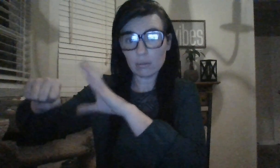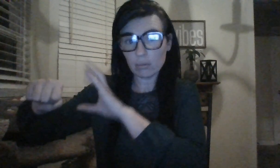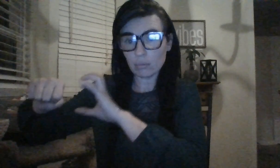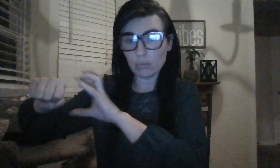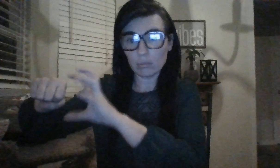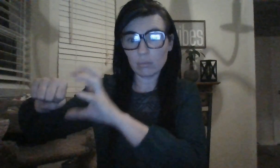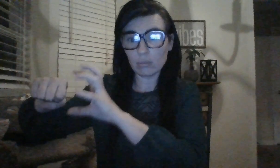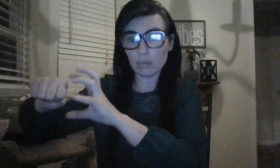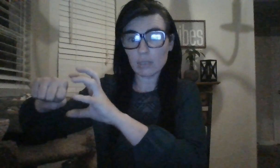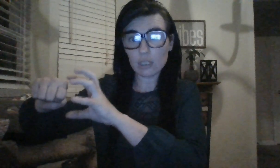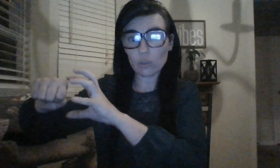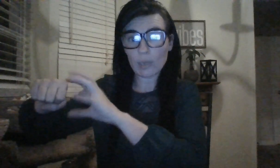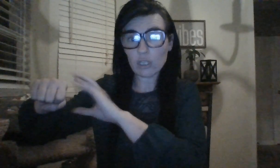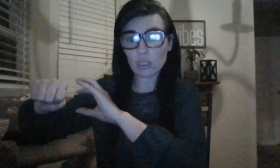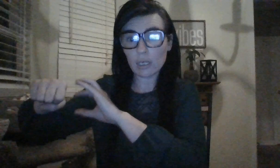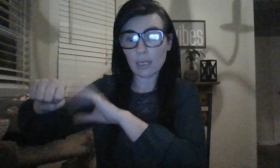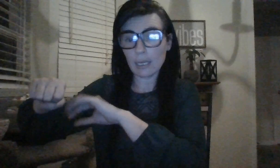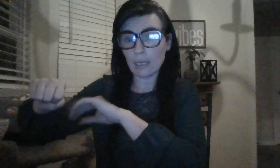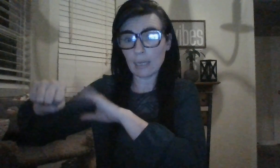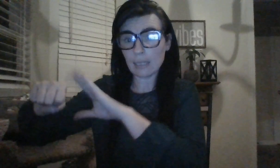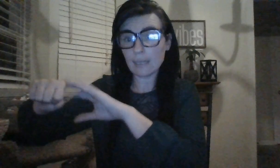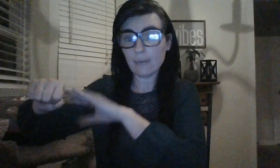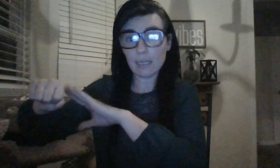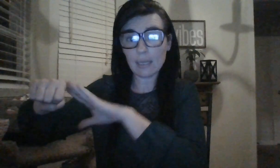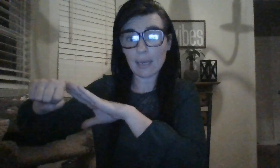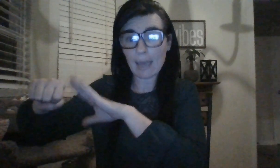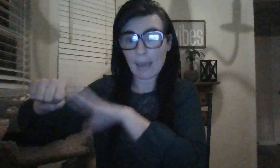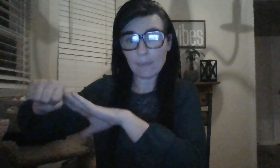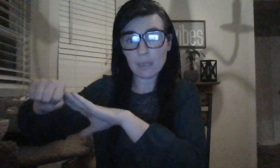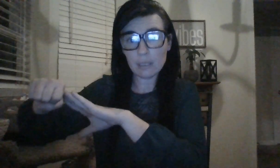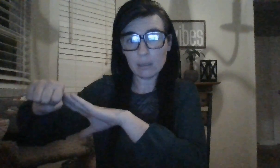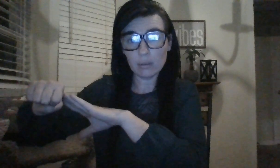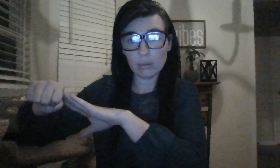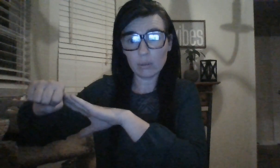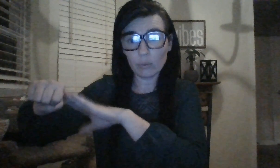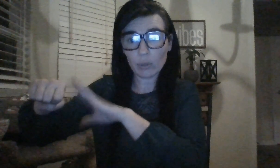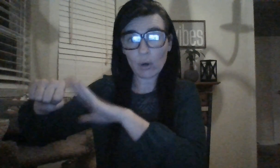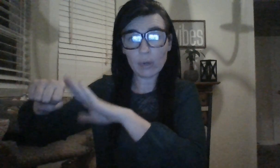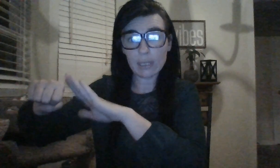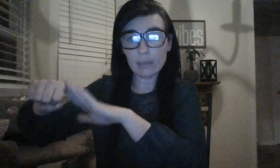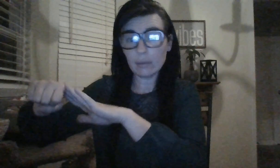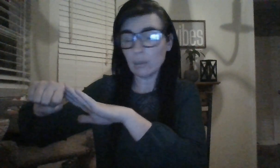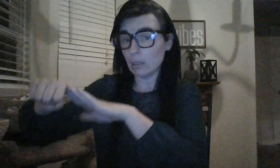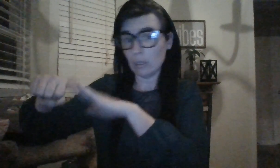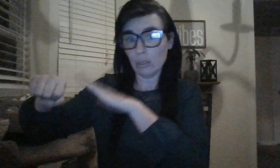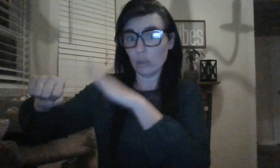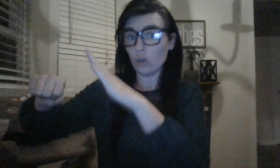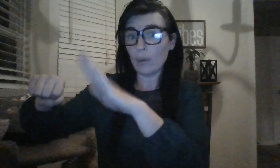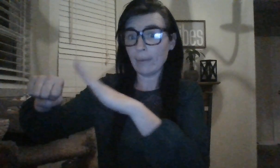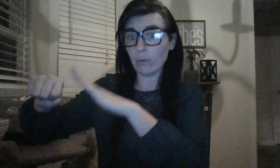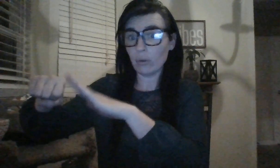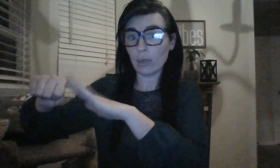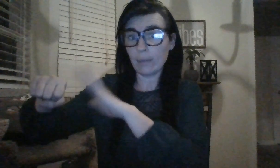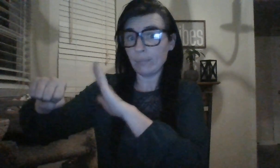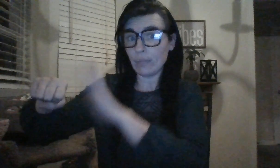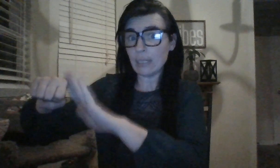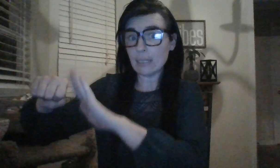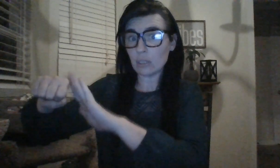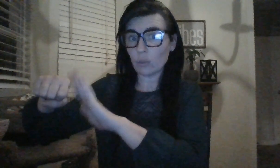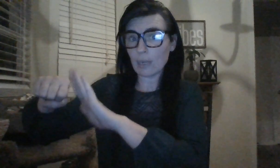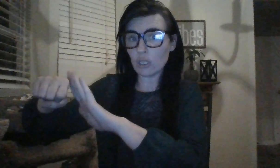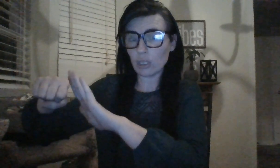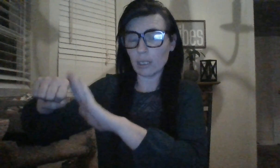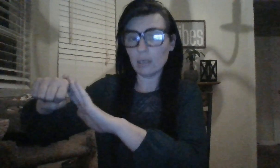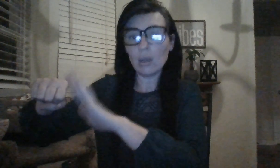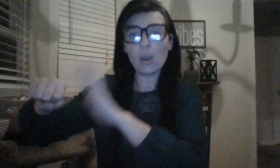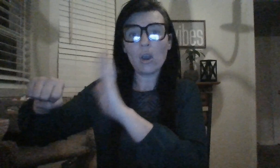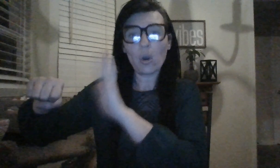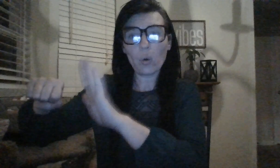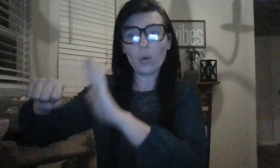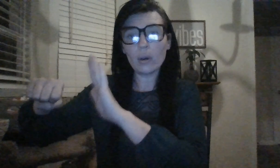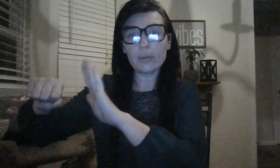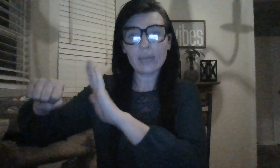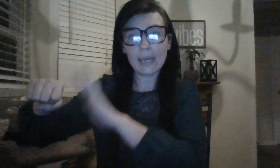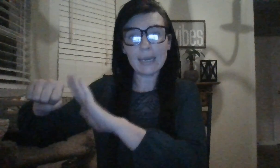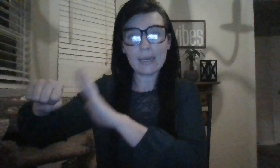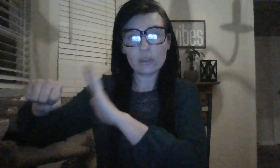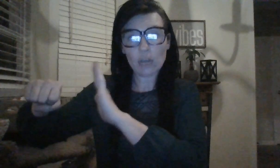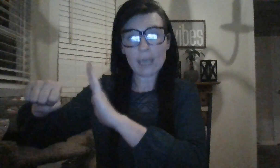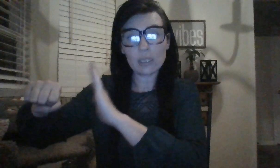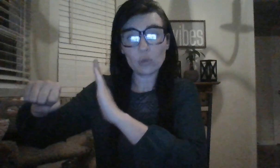situation and activity that happened regarding whoever, this situation, or they tried